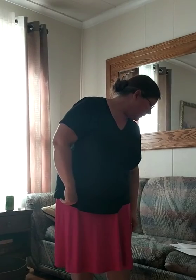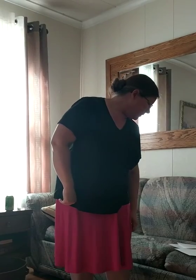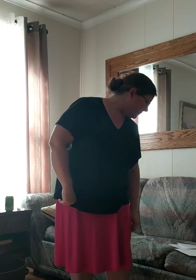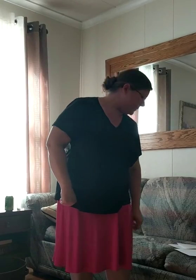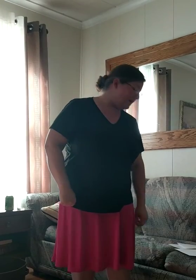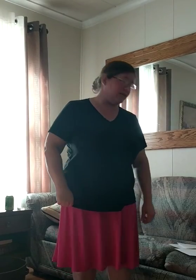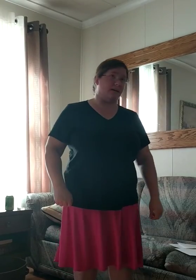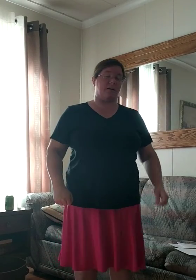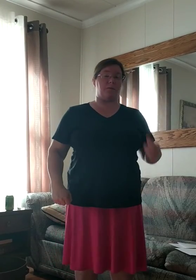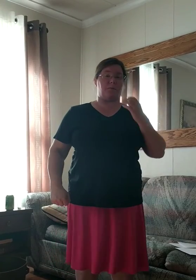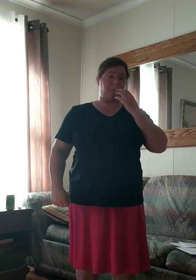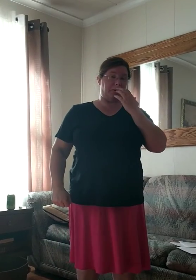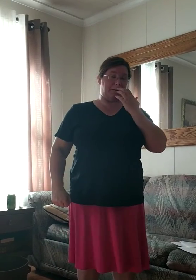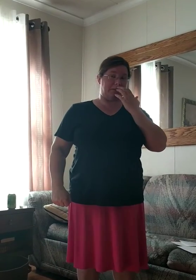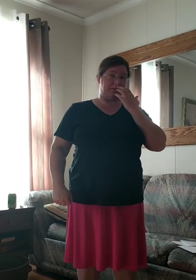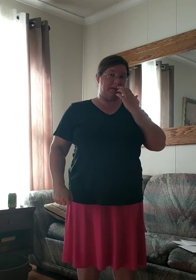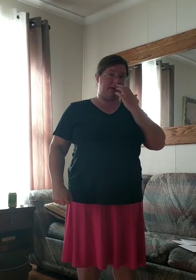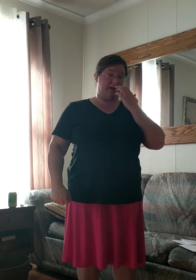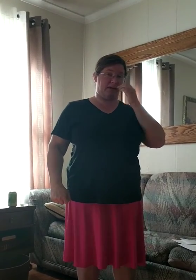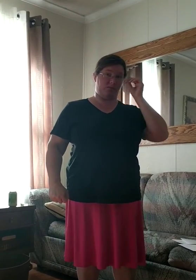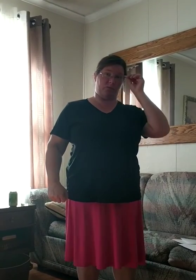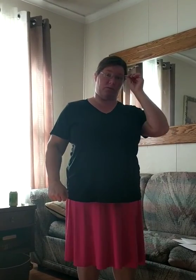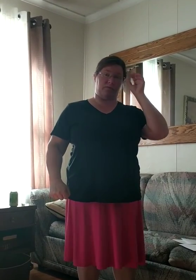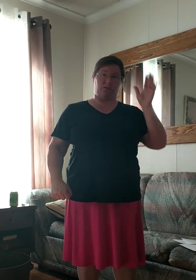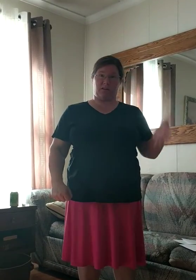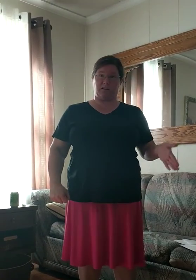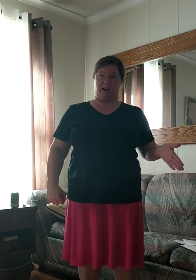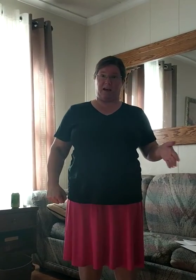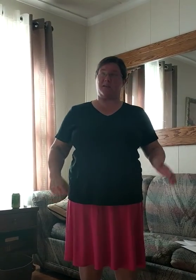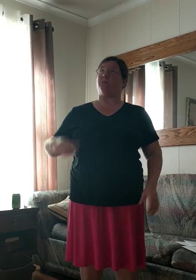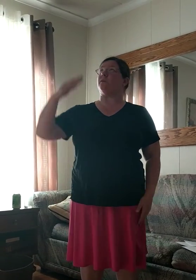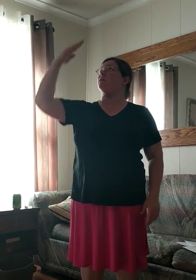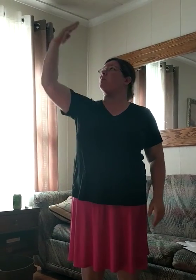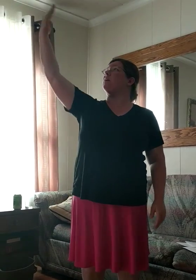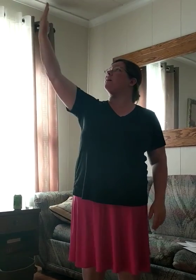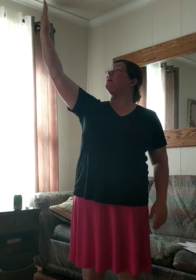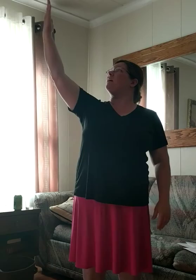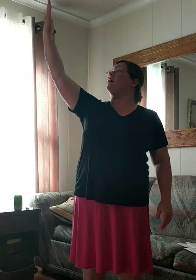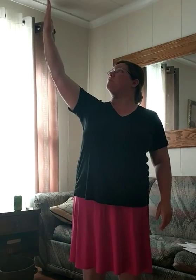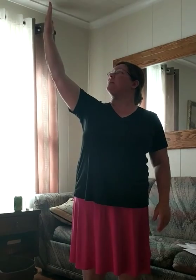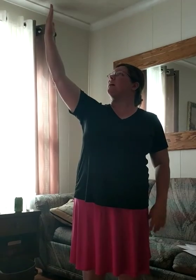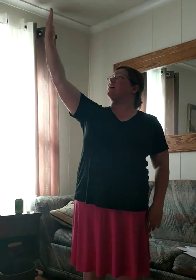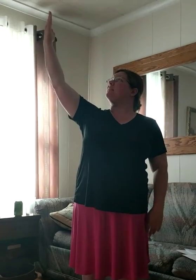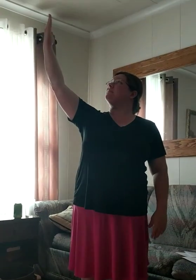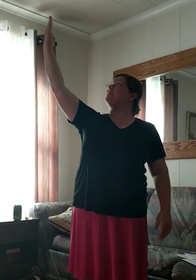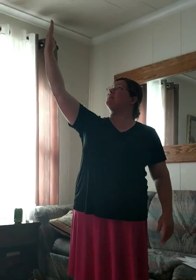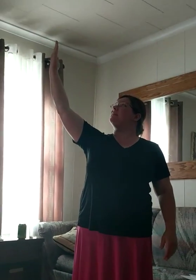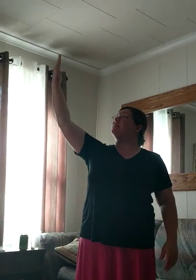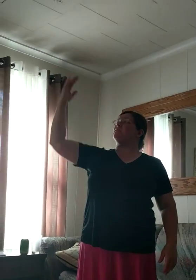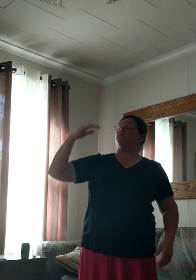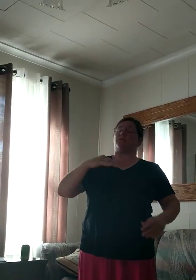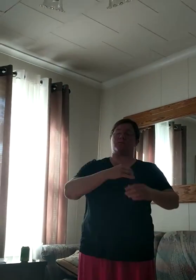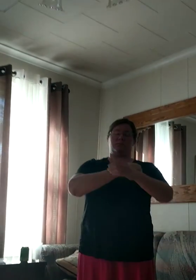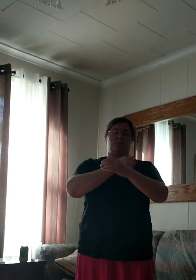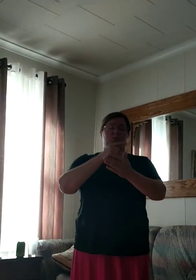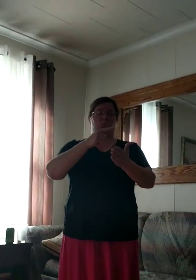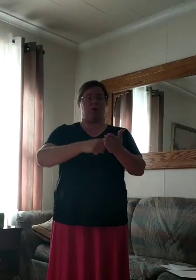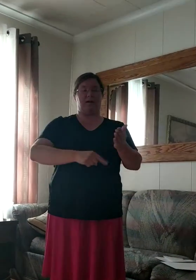And then, when it says he, we're referring to God. So, we're going to point up to God. So, what